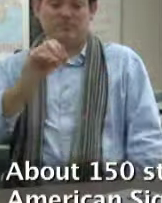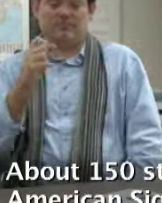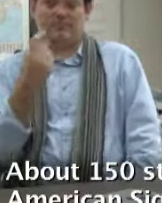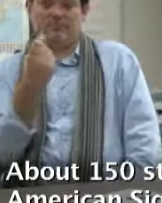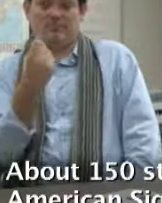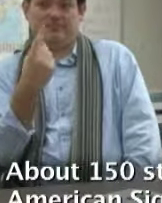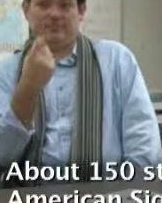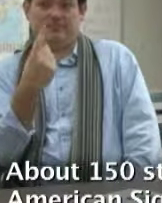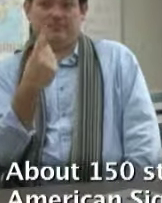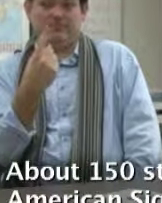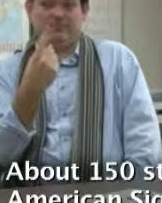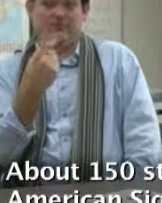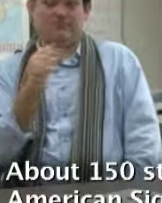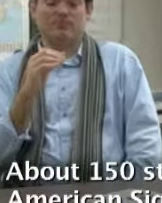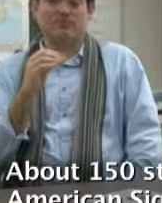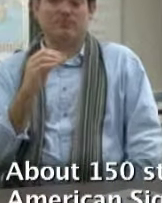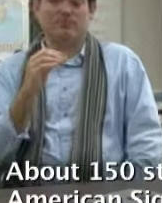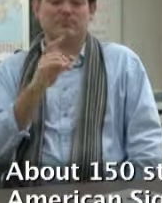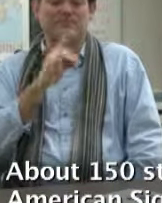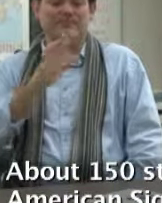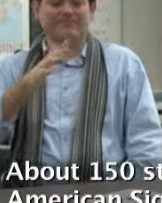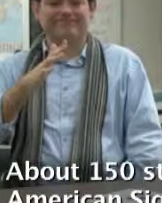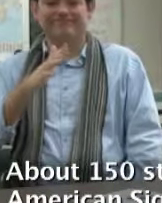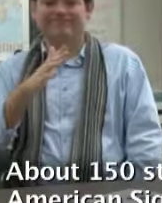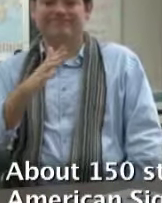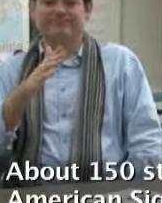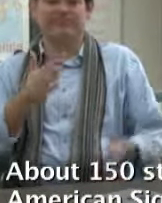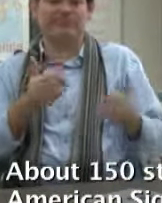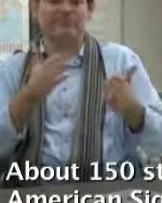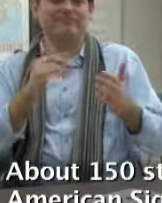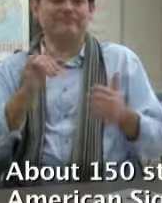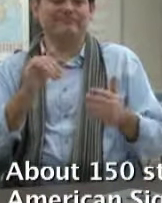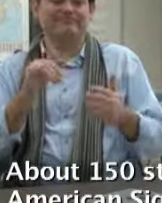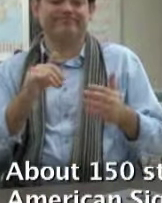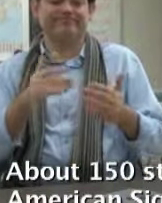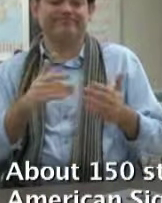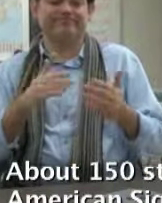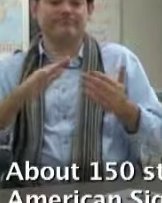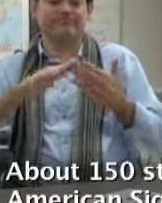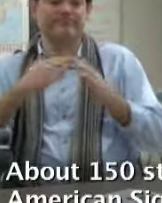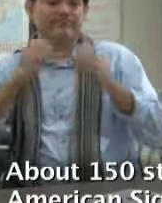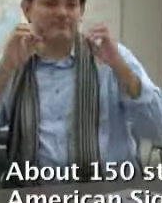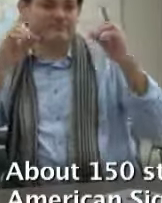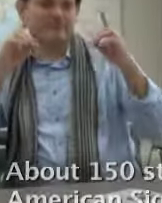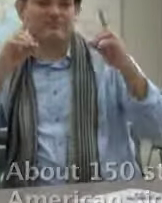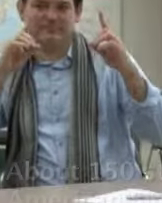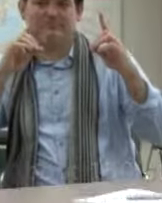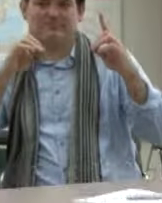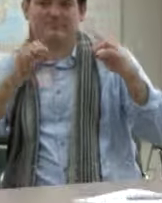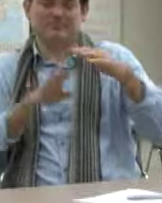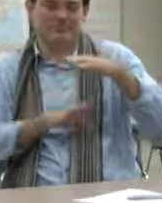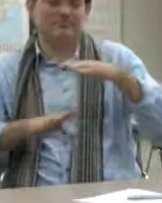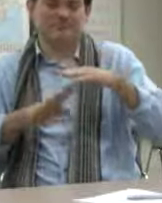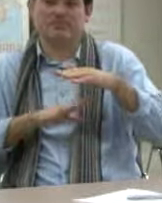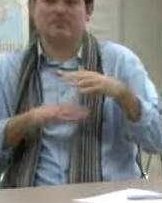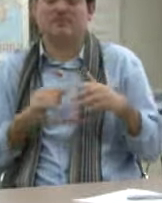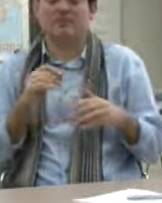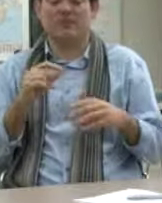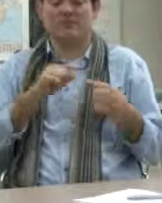Sign Language program got set up here. And we offer, at that time, we offered more of like a